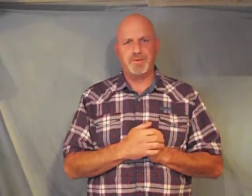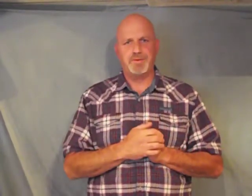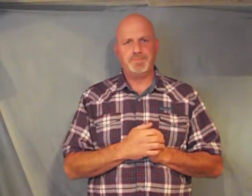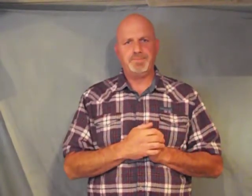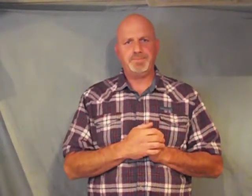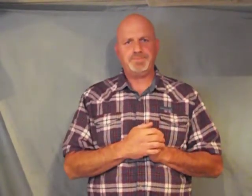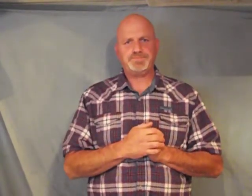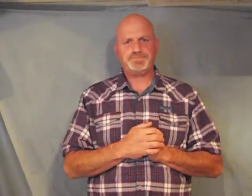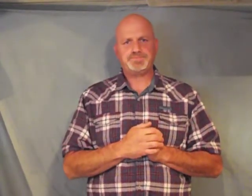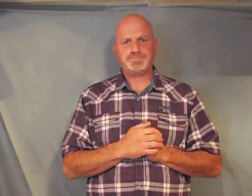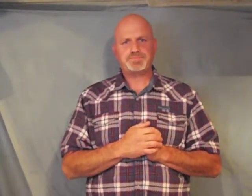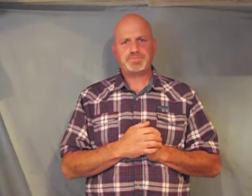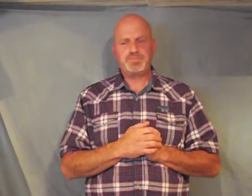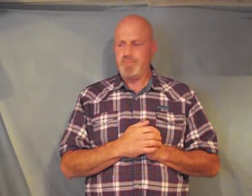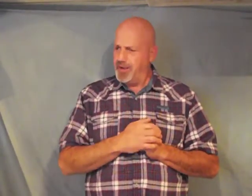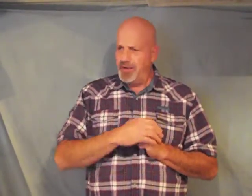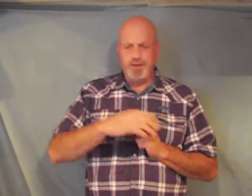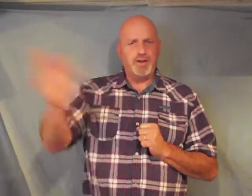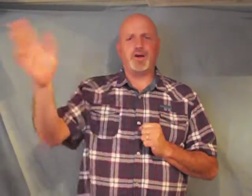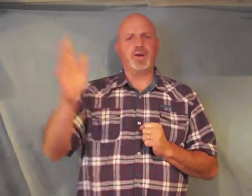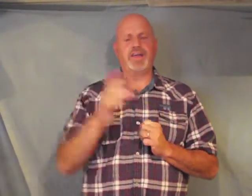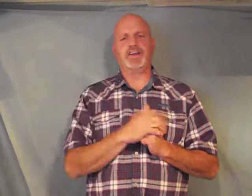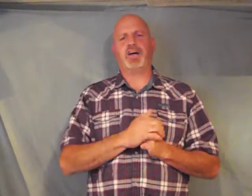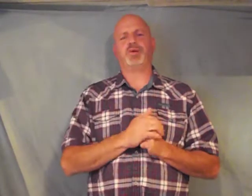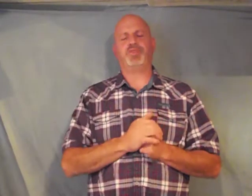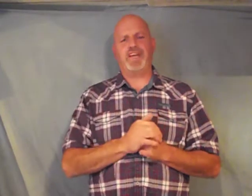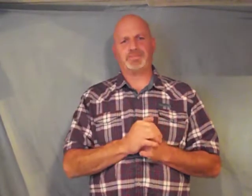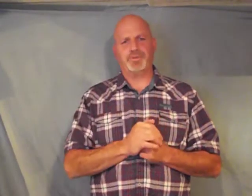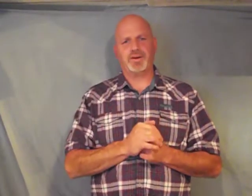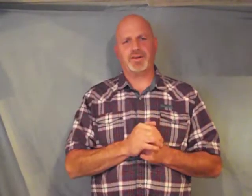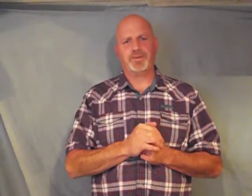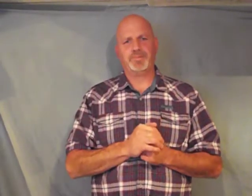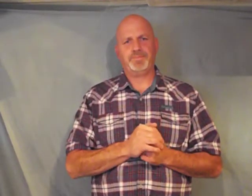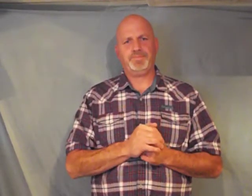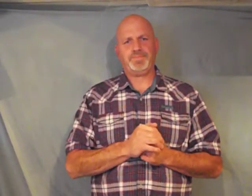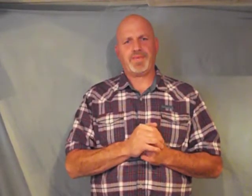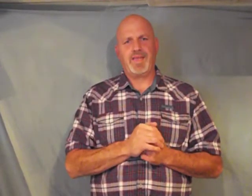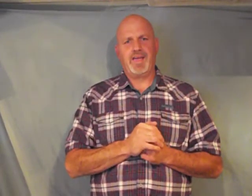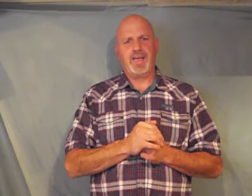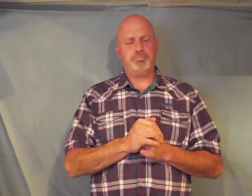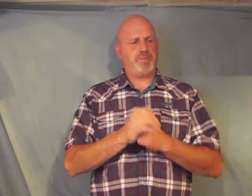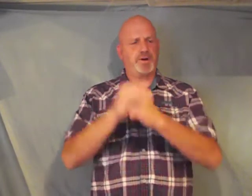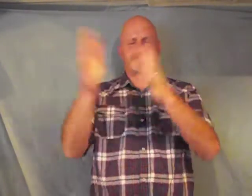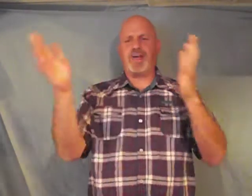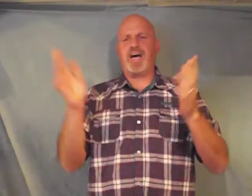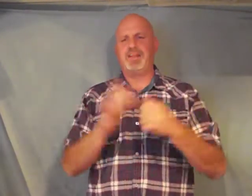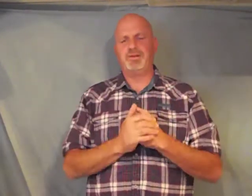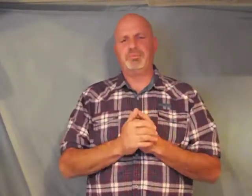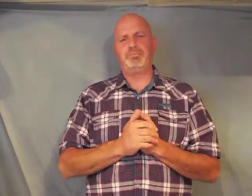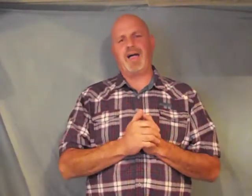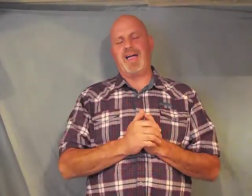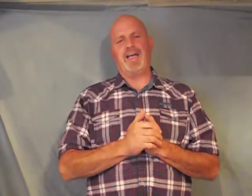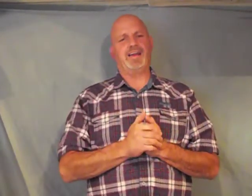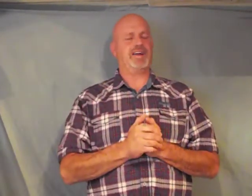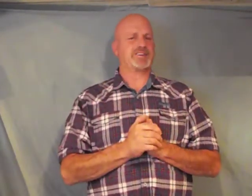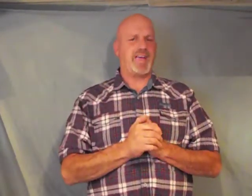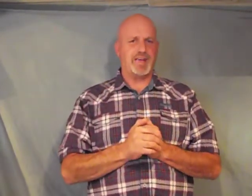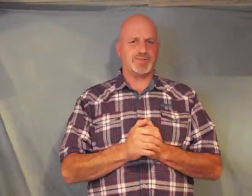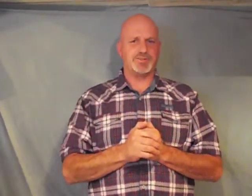you don't need to go to Facebook and post out my aunt has cancer and